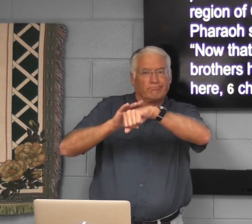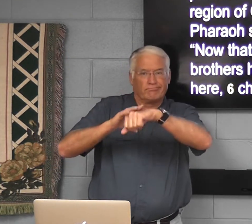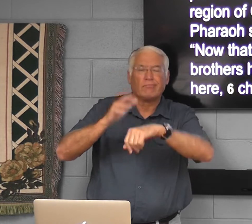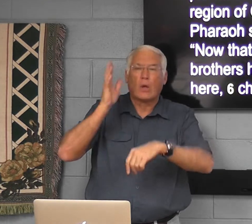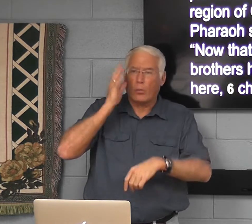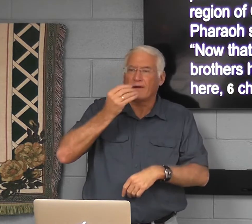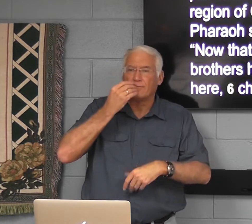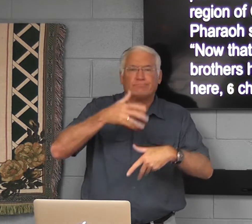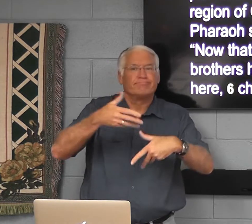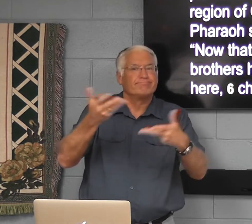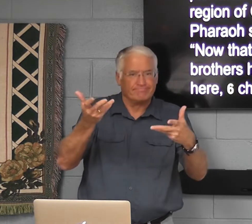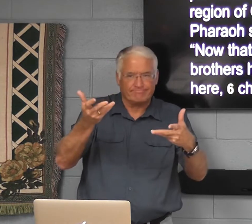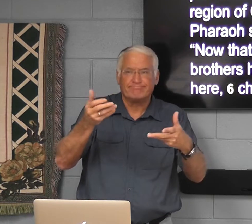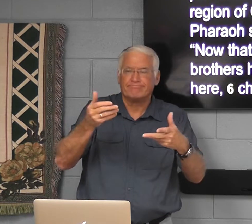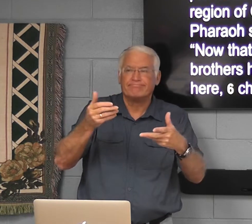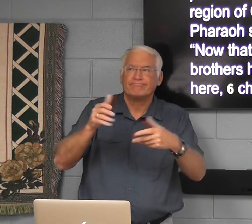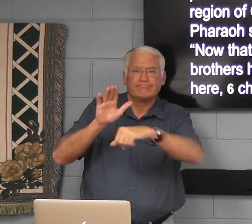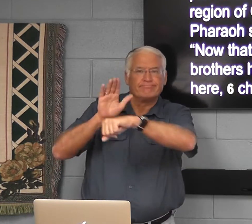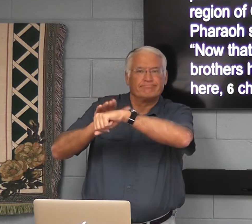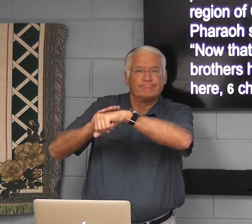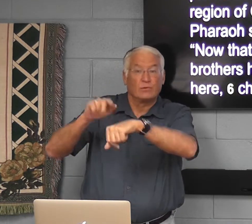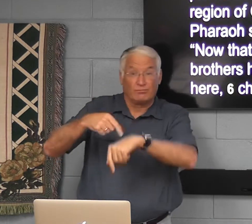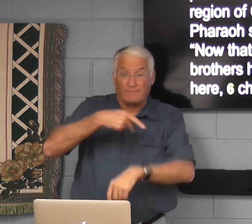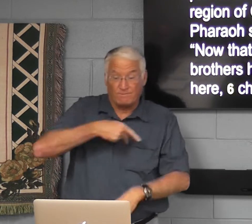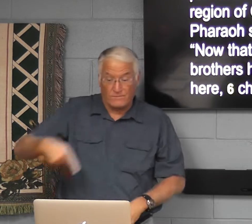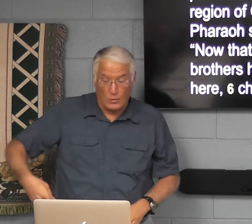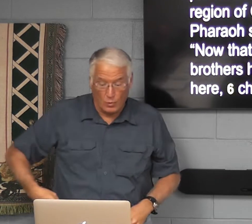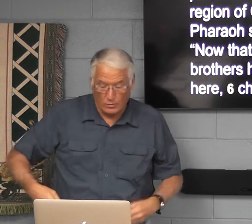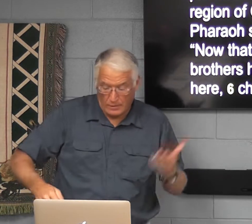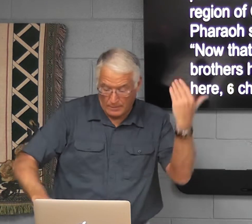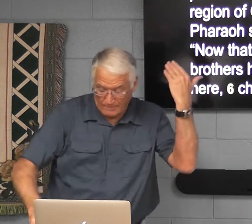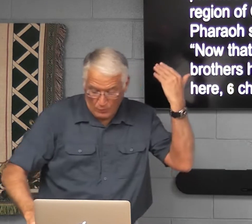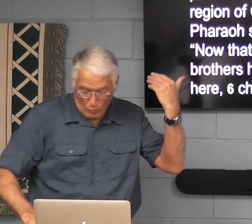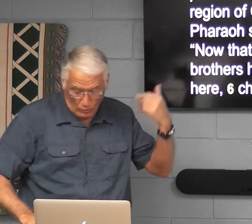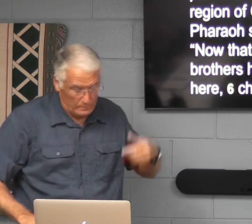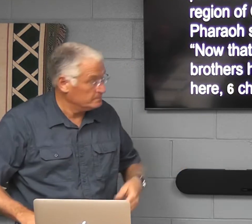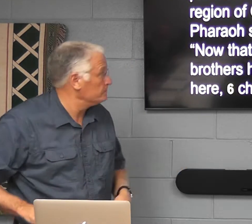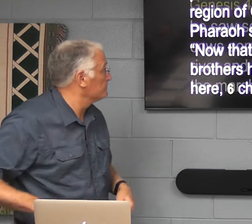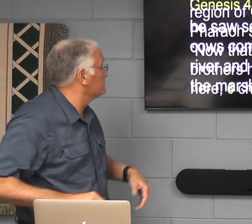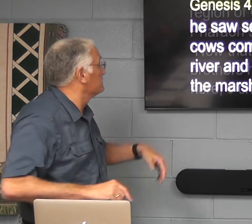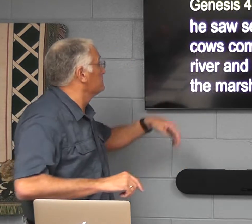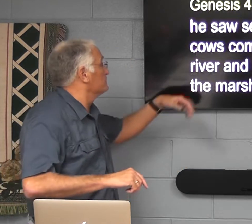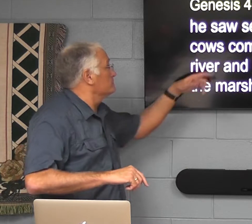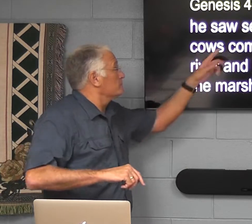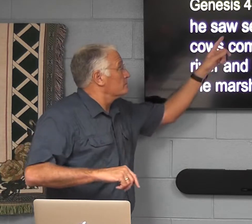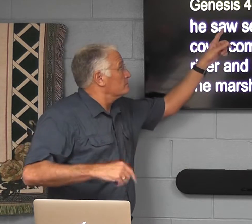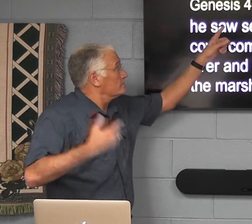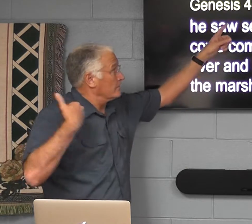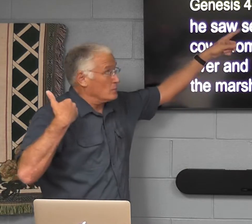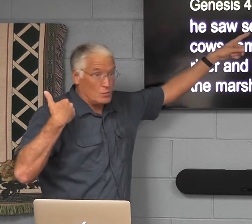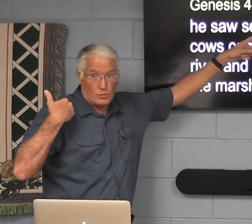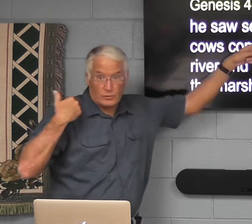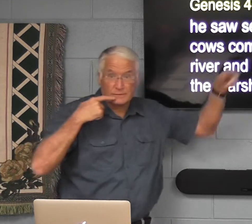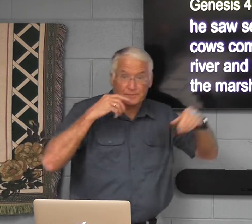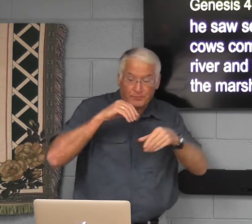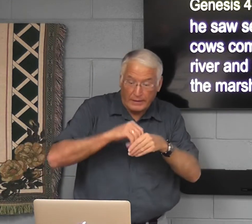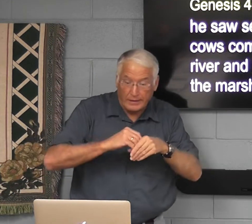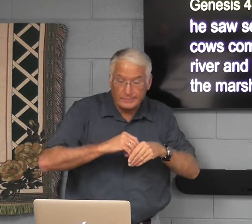that warned about famine. And the dream was this. It